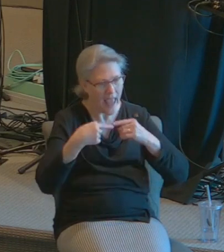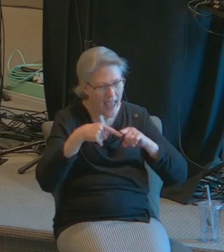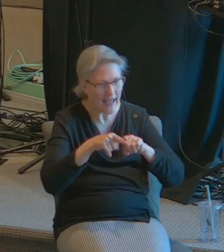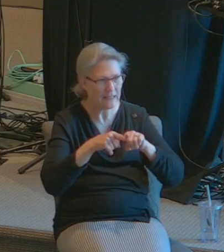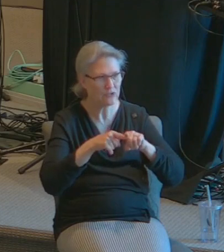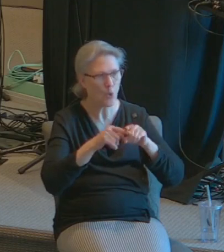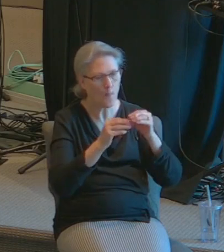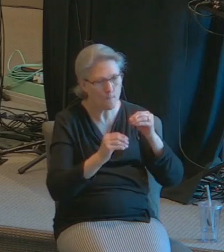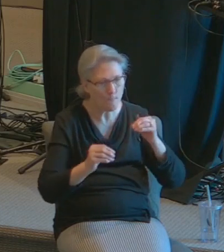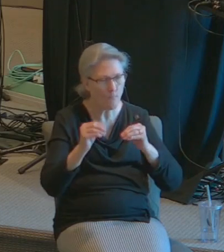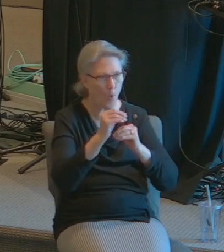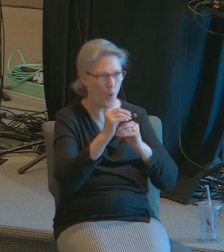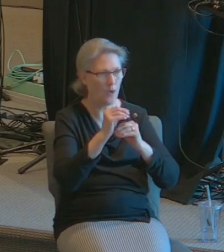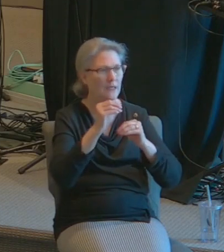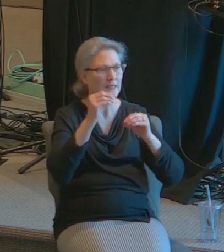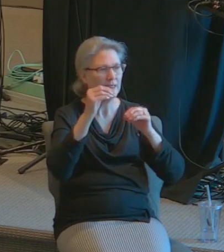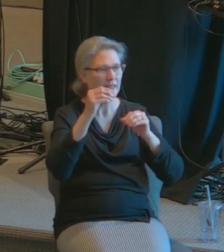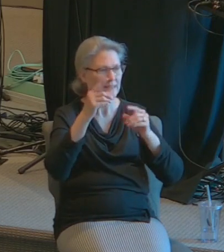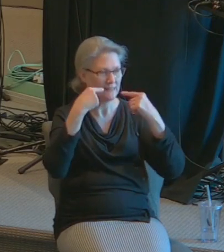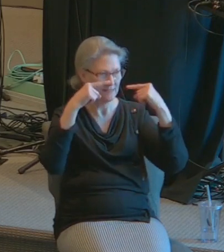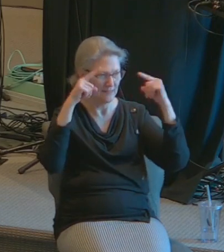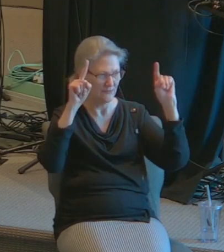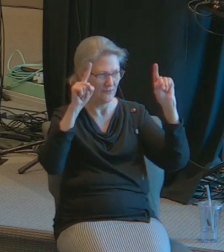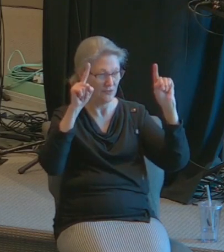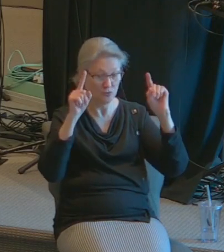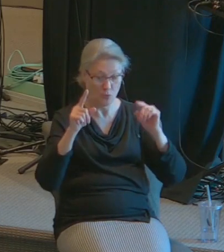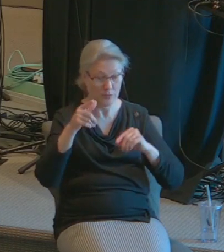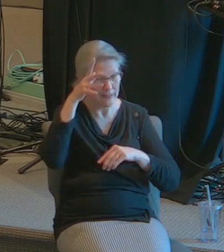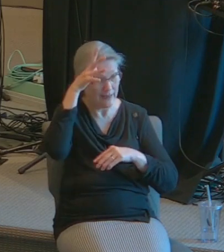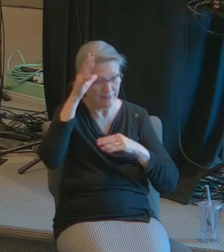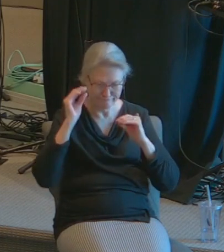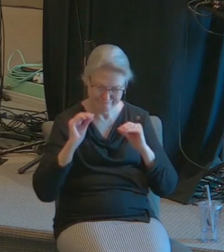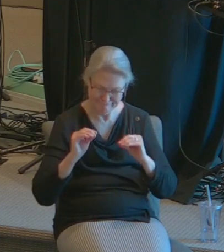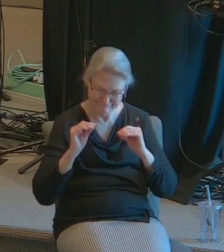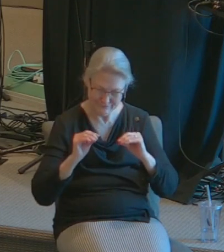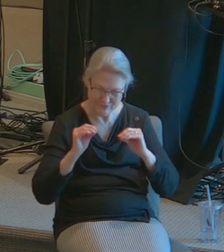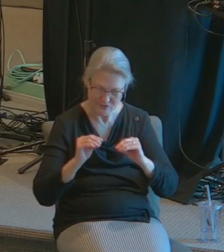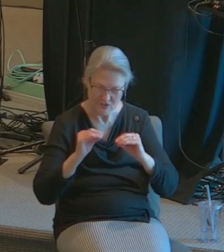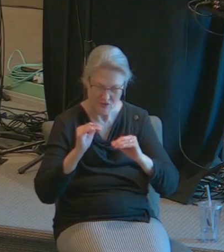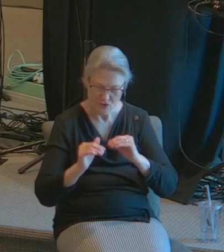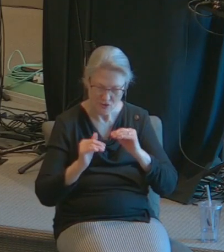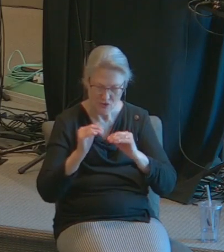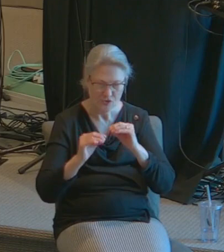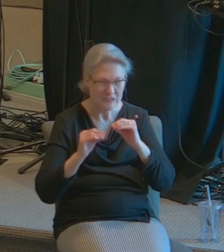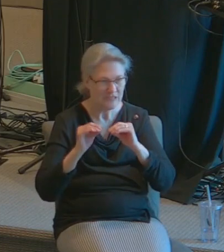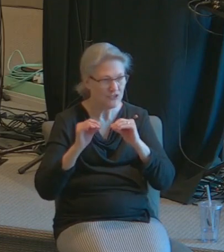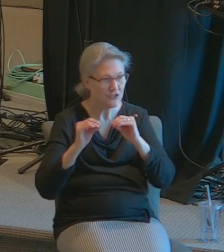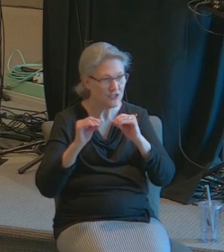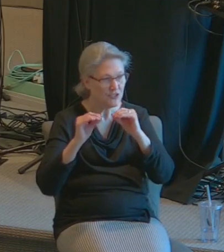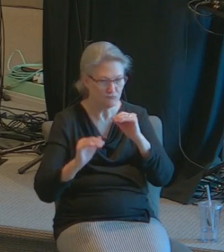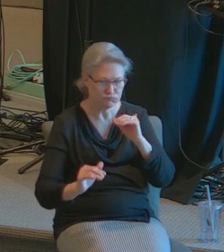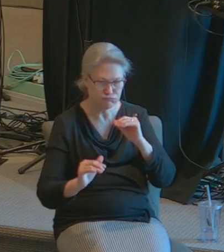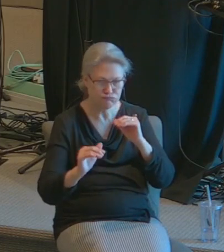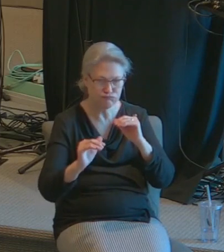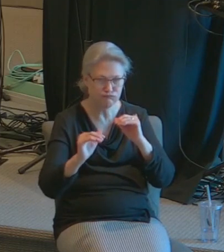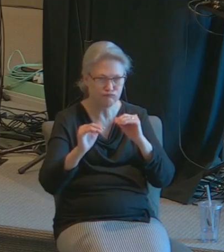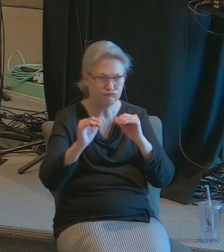teaches him the steps in order to climb to the higher levels